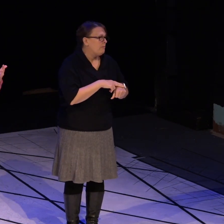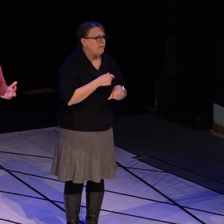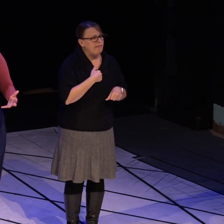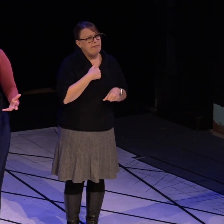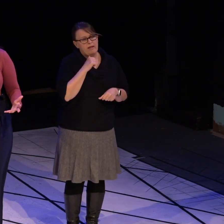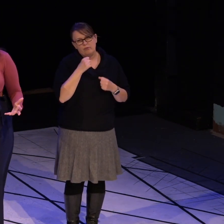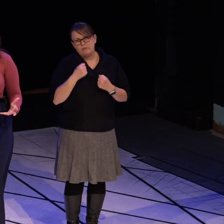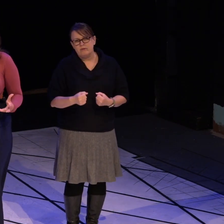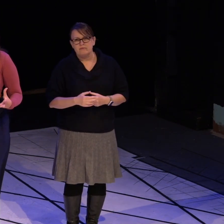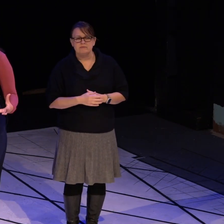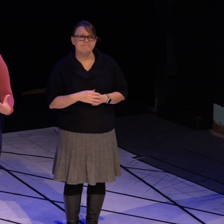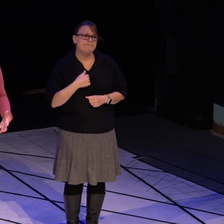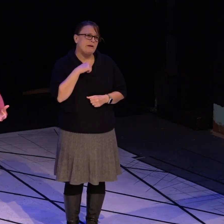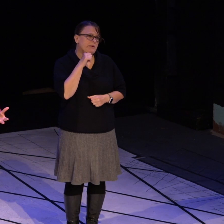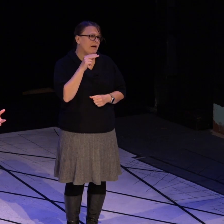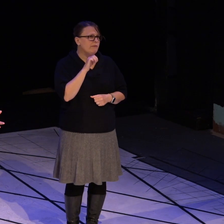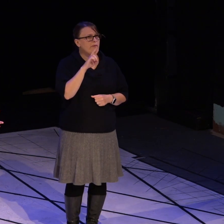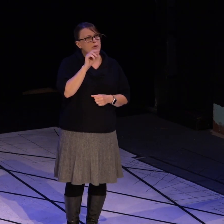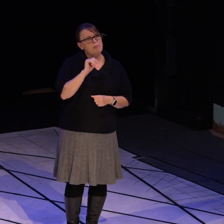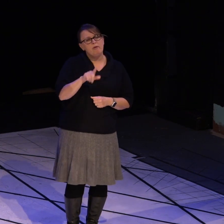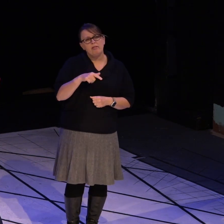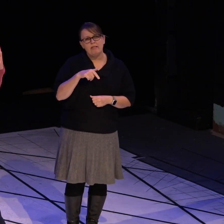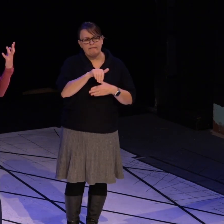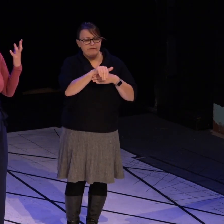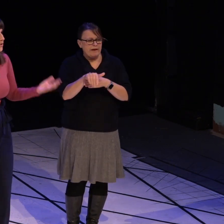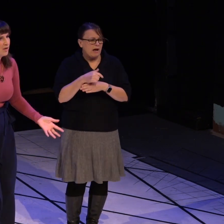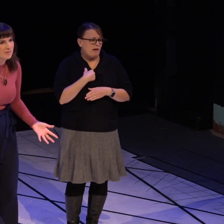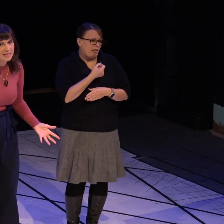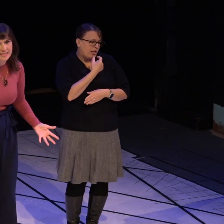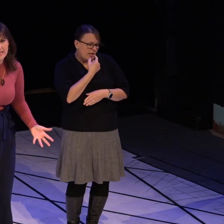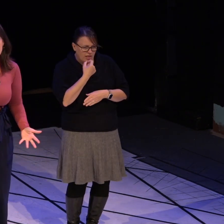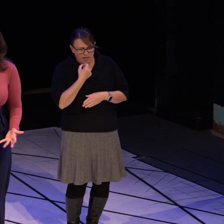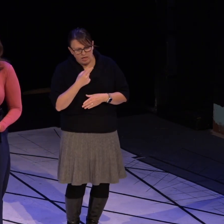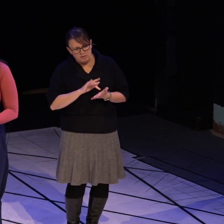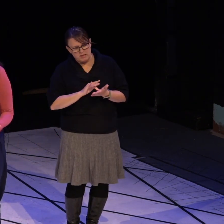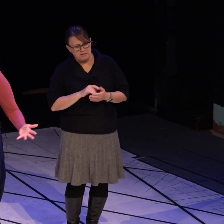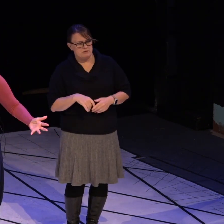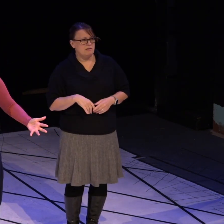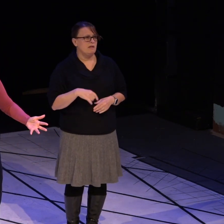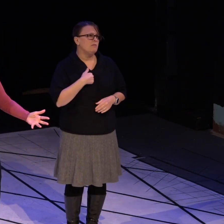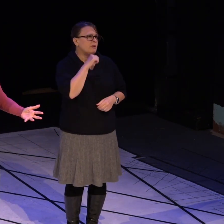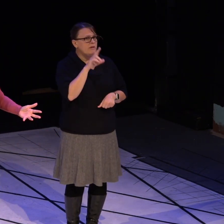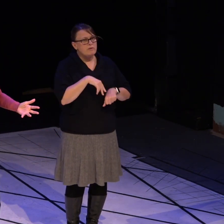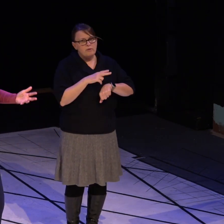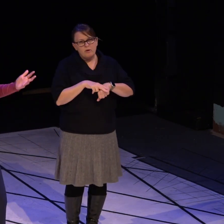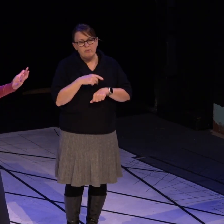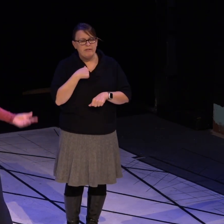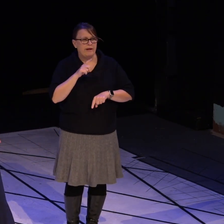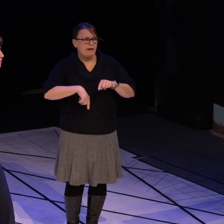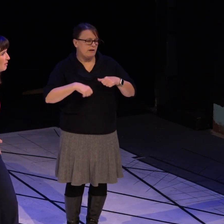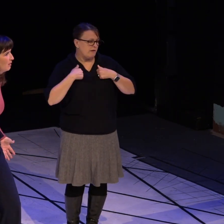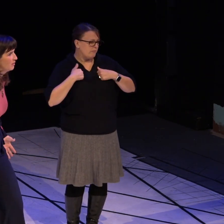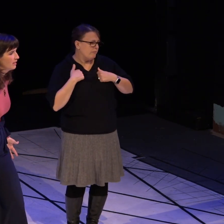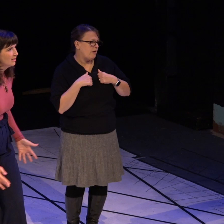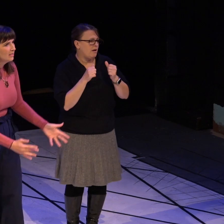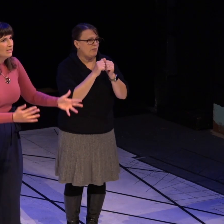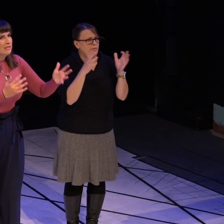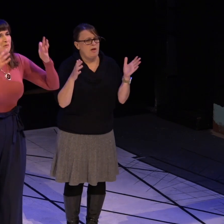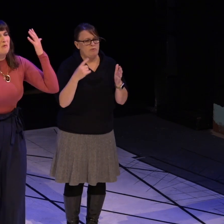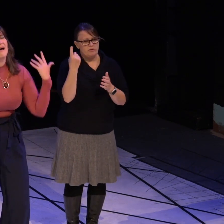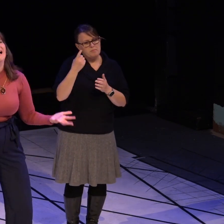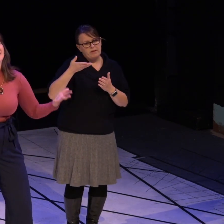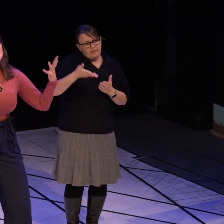I'm not normal. I take 12 pills at night. I'm not normal. I can't take a bubble bath without having a chaperone.